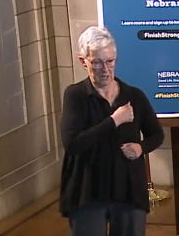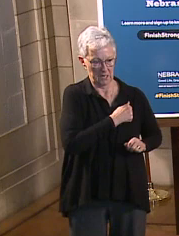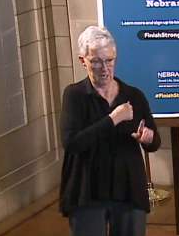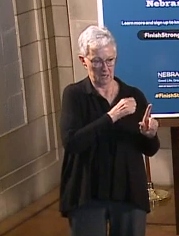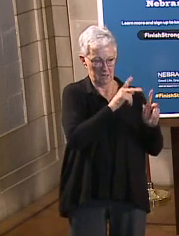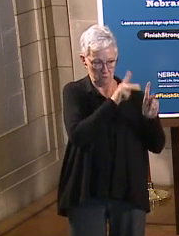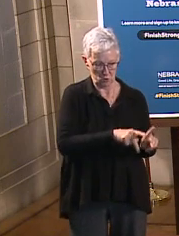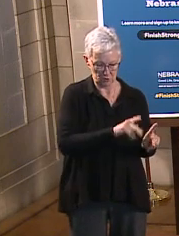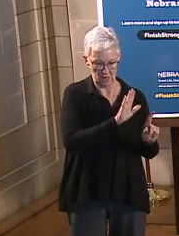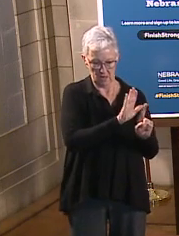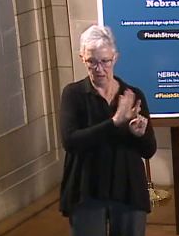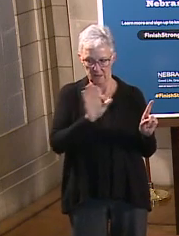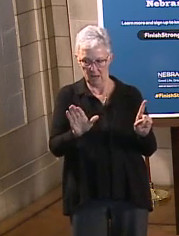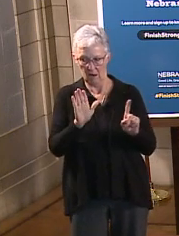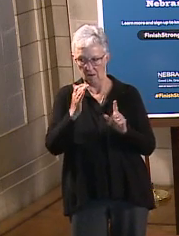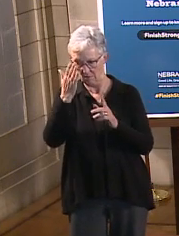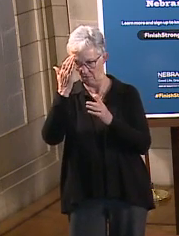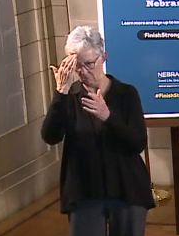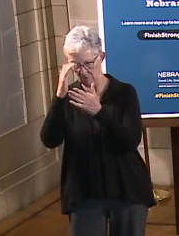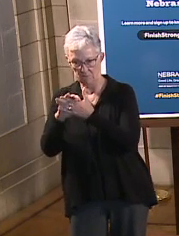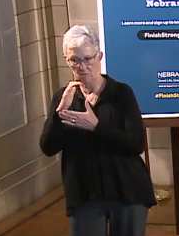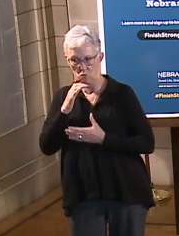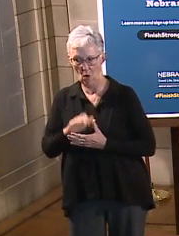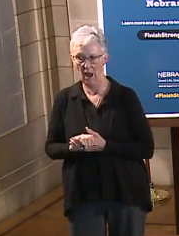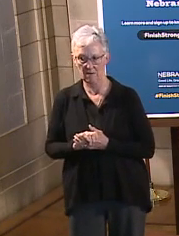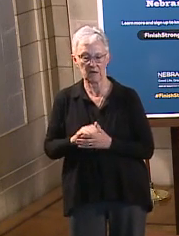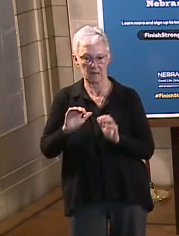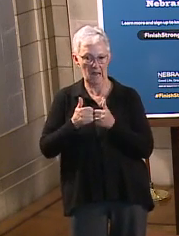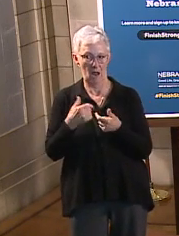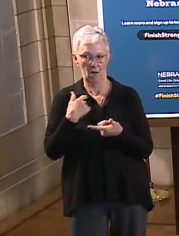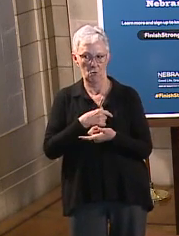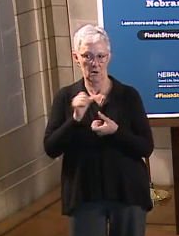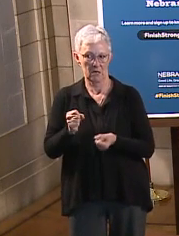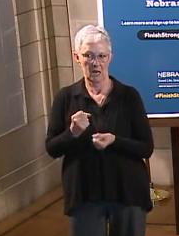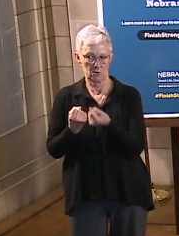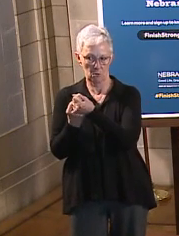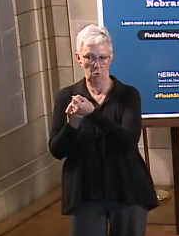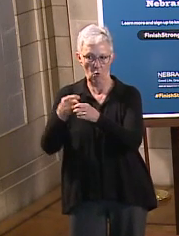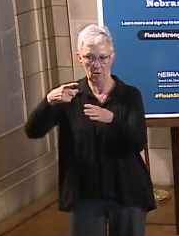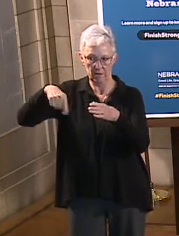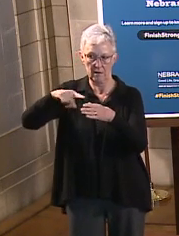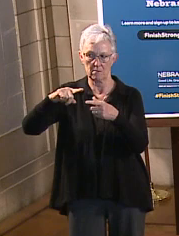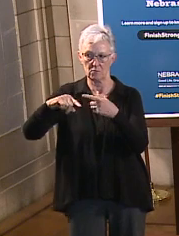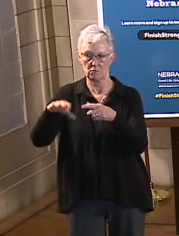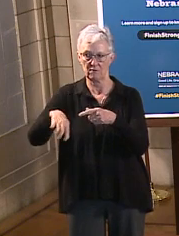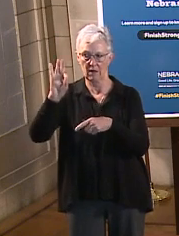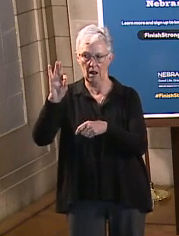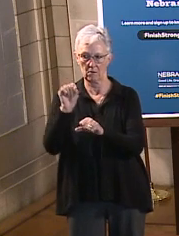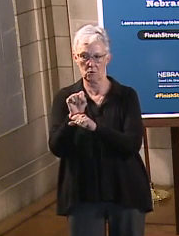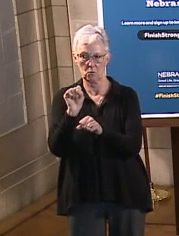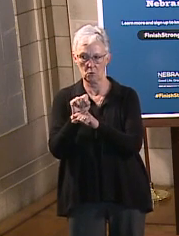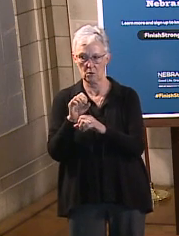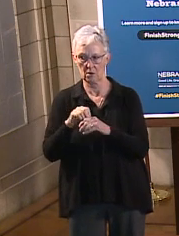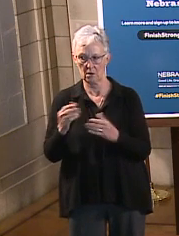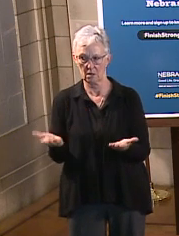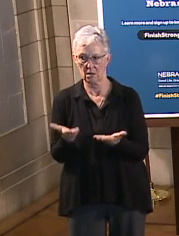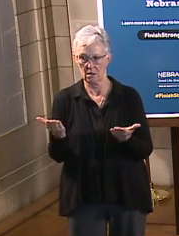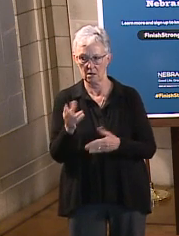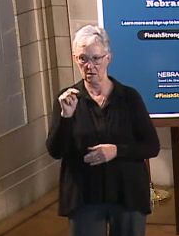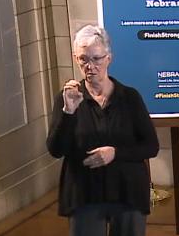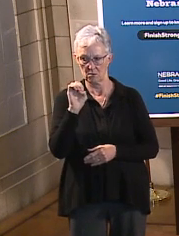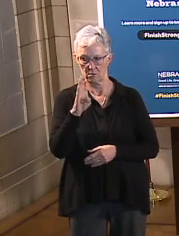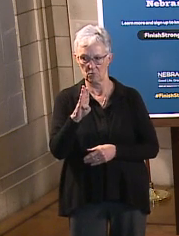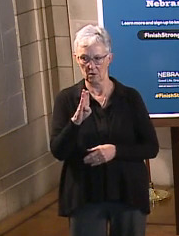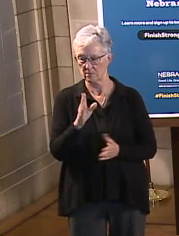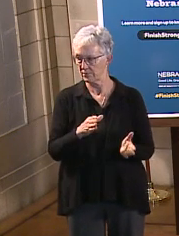you'll get into more details about how we can help our military spouses who are coming to Nebraska be able to get a job with the state of Nebraska. And then Nicole is going to be